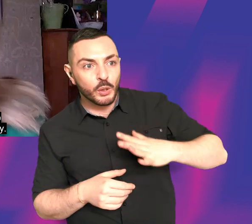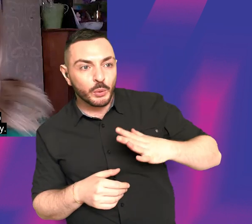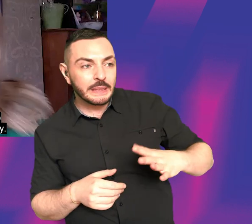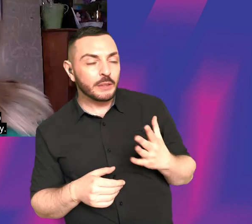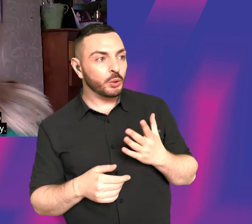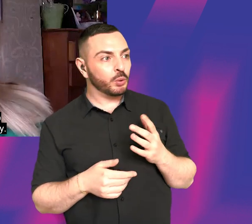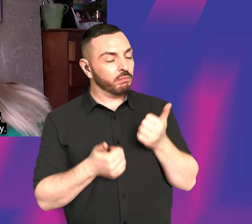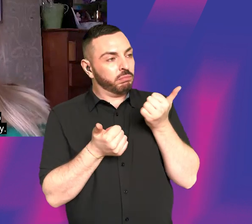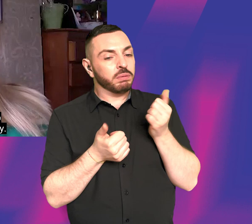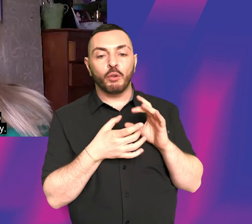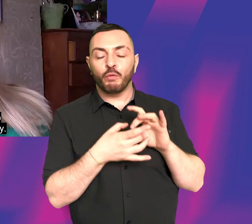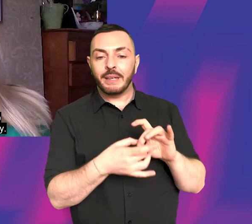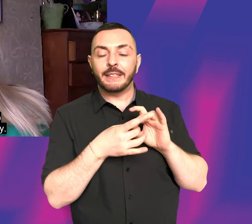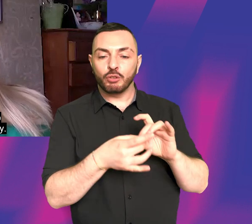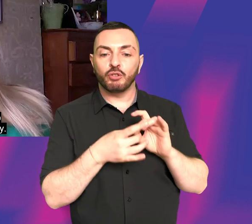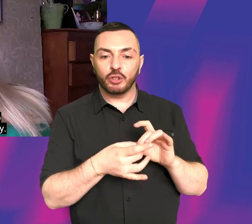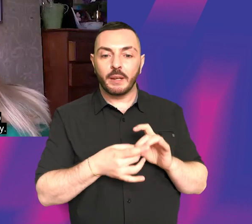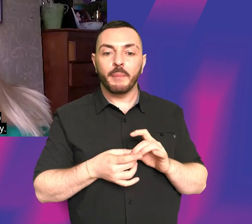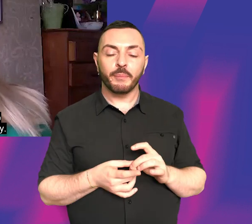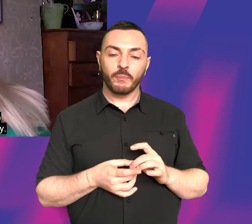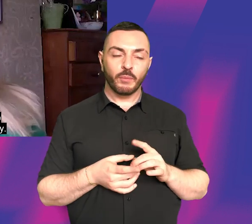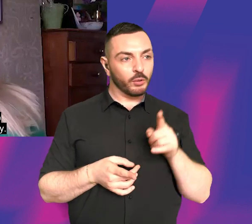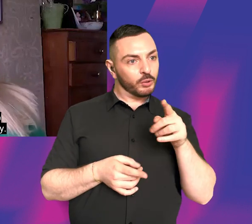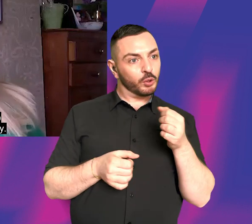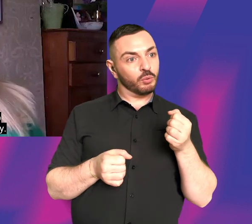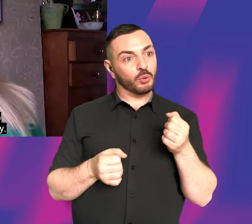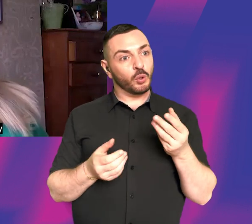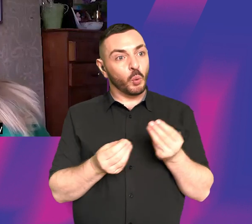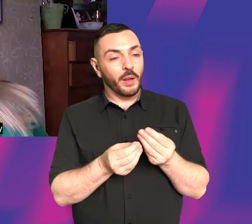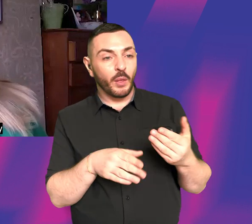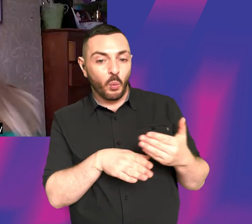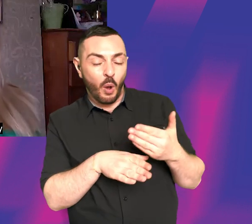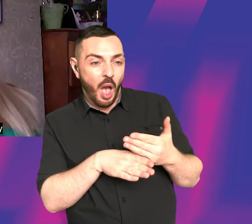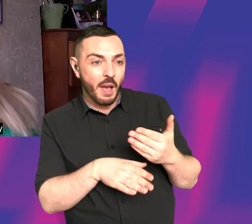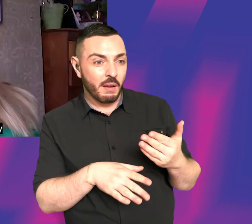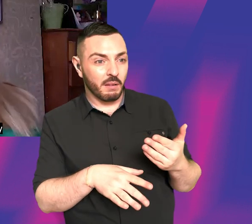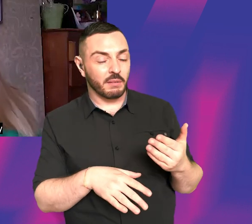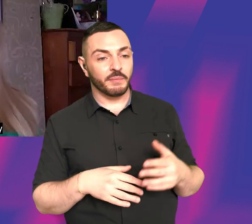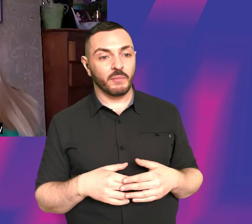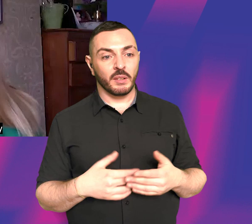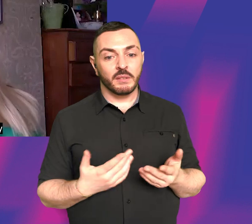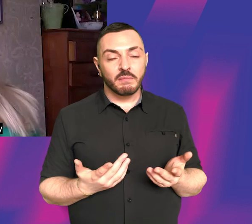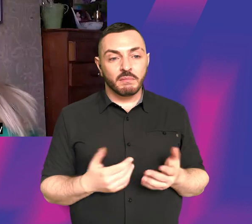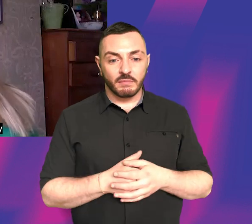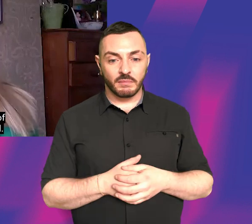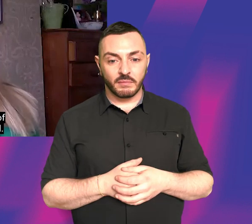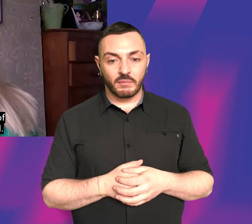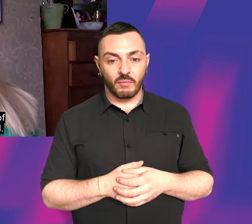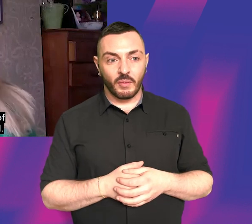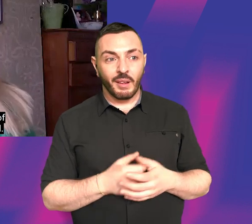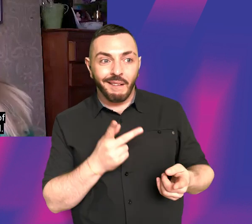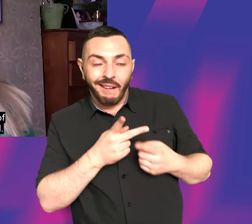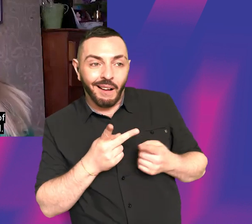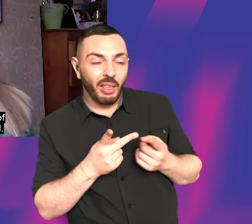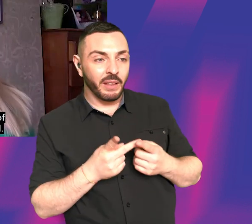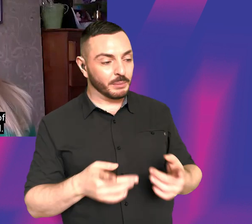relationship with the work that you do individually. And to take that aside from way, the way that other